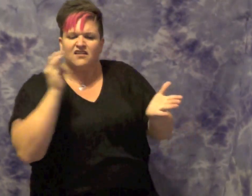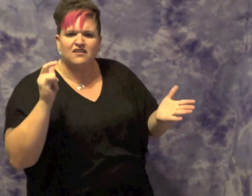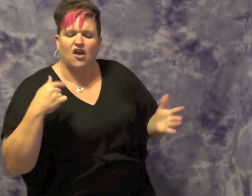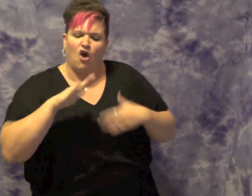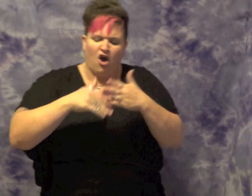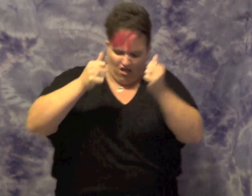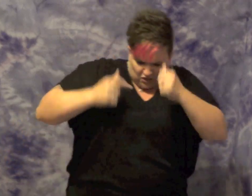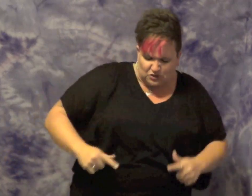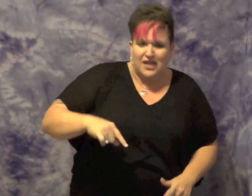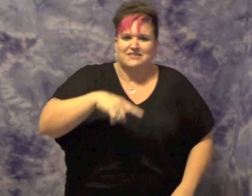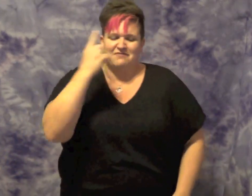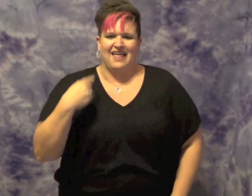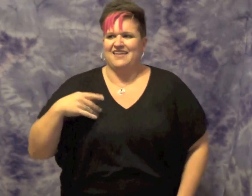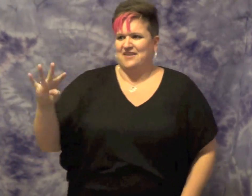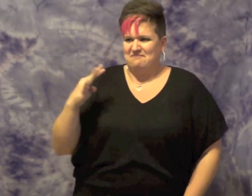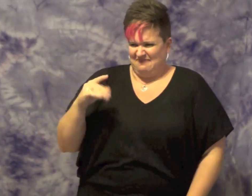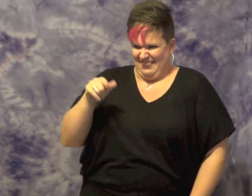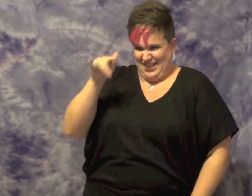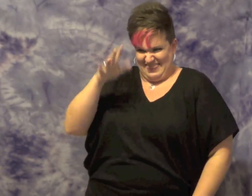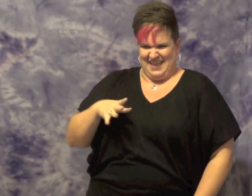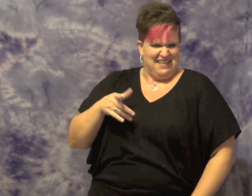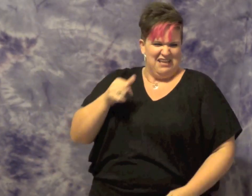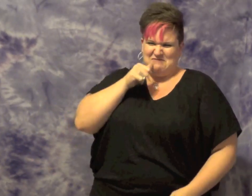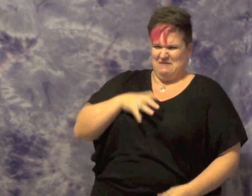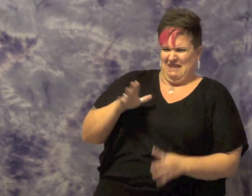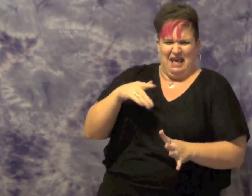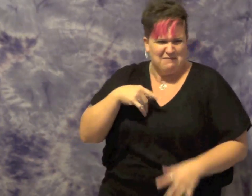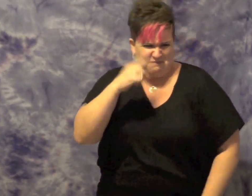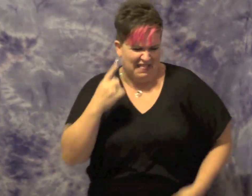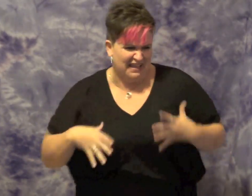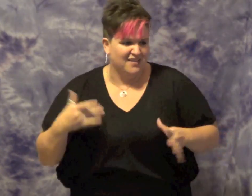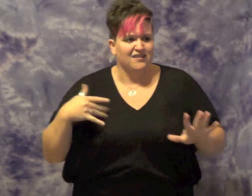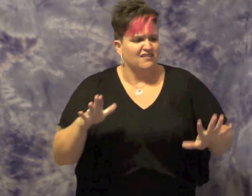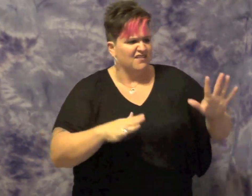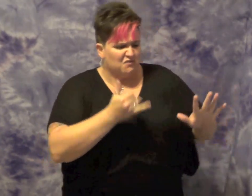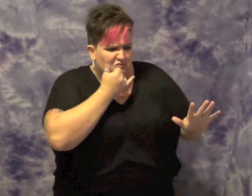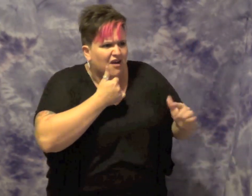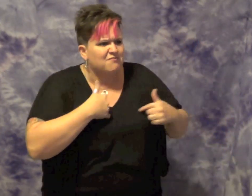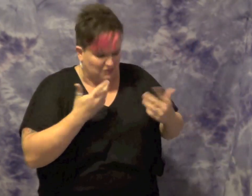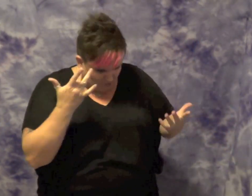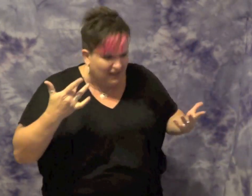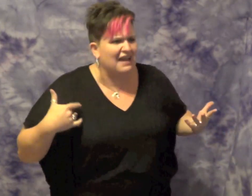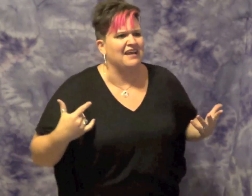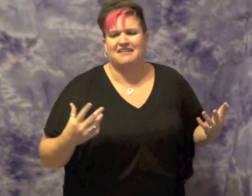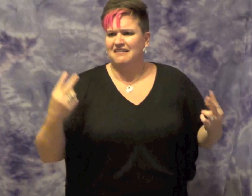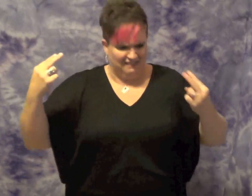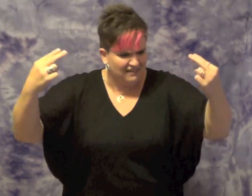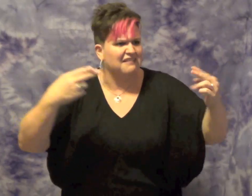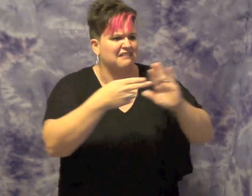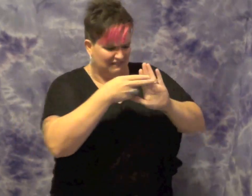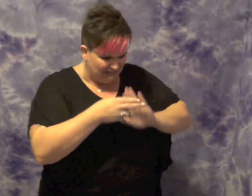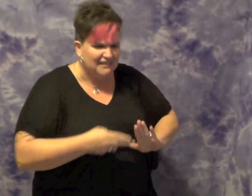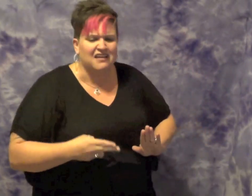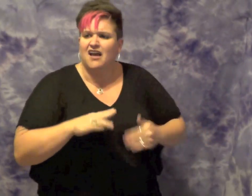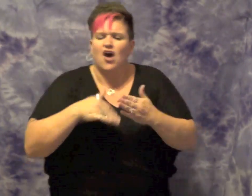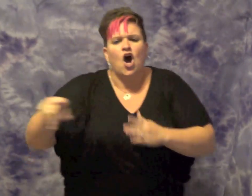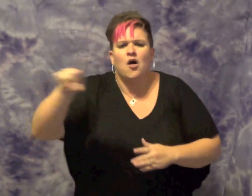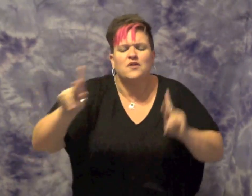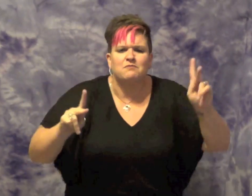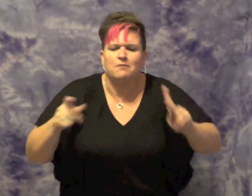whisper and snicker and they make you feel wrong for being so different. It's for everybody who knows what it is to feel like nothing but a memory